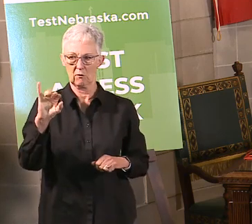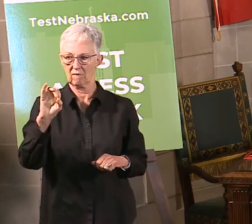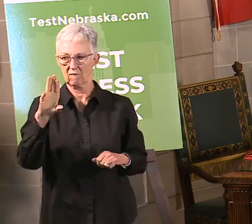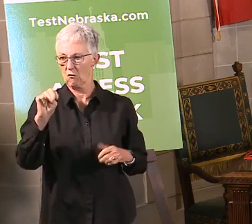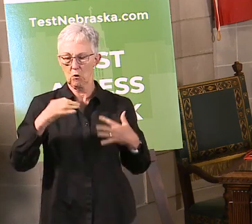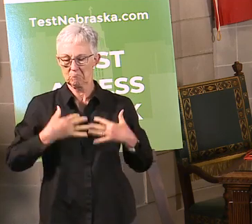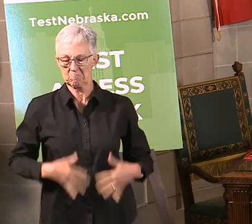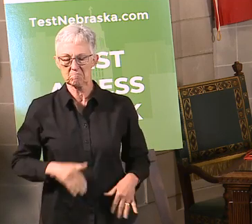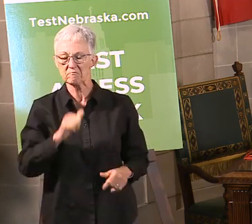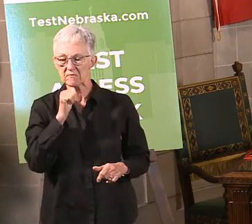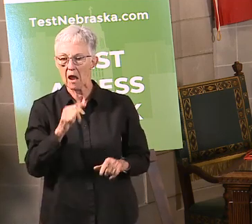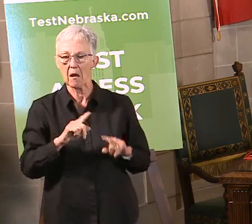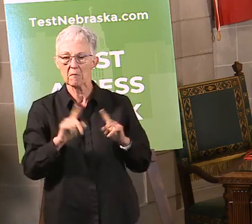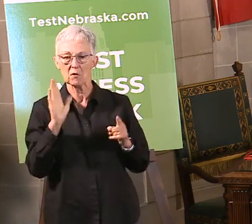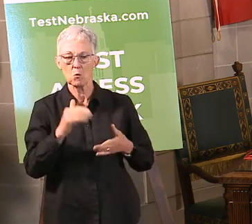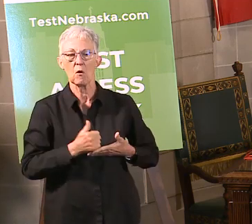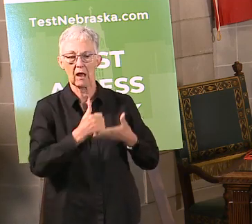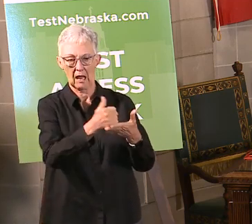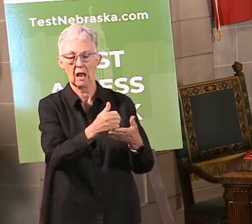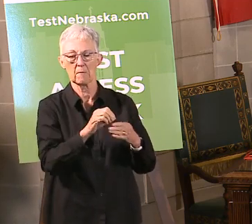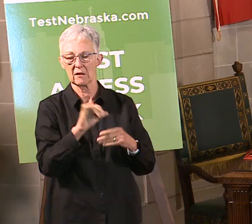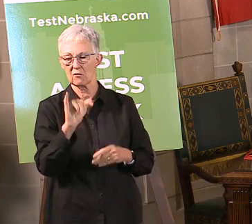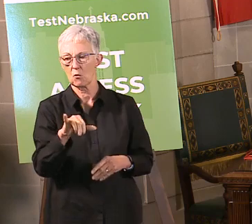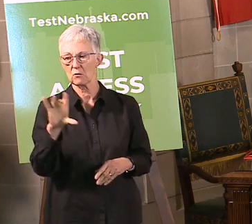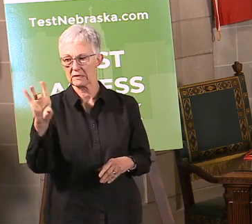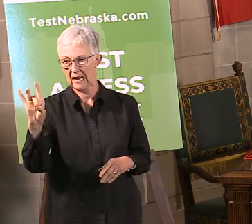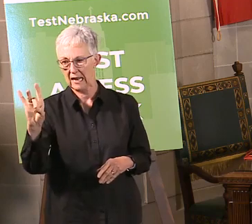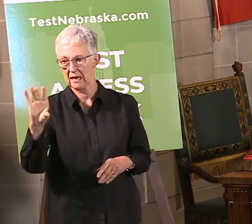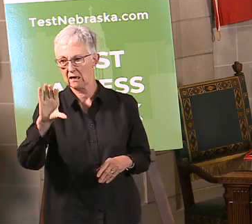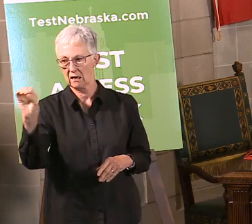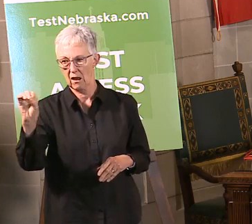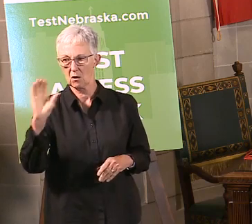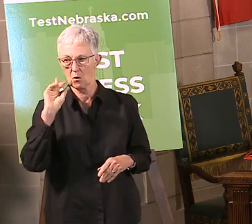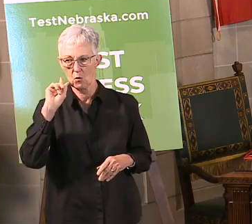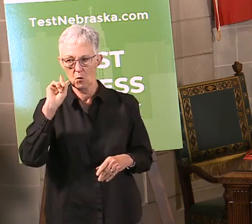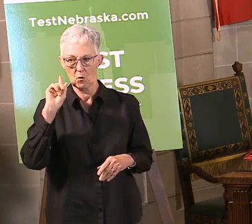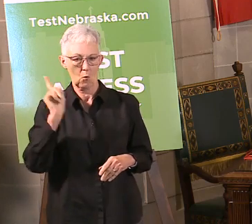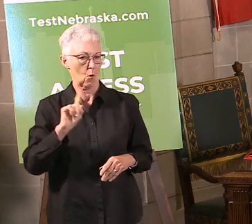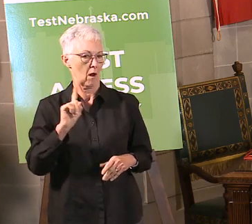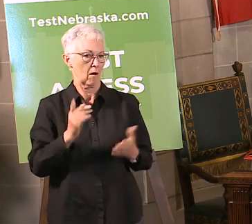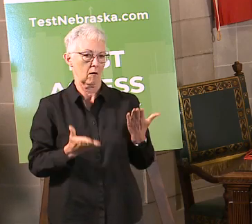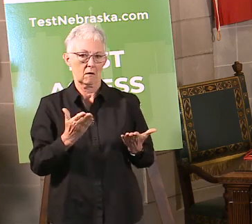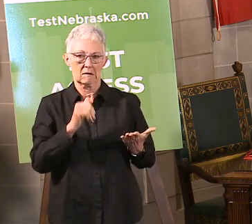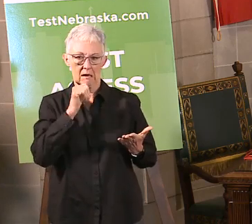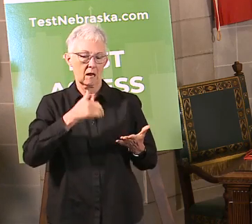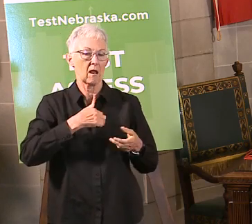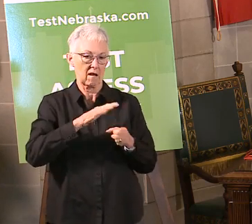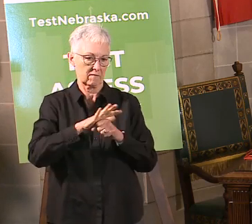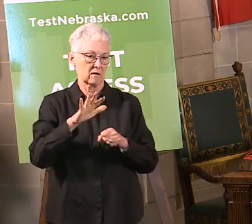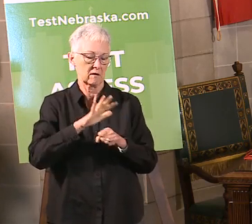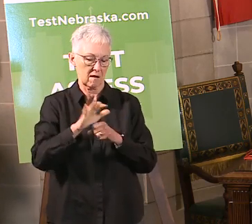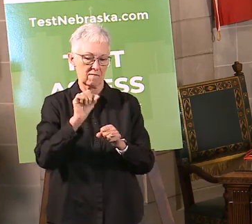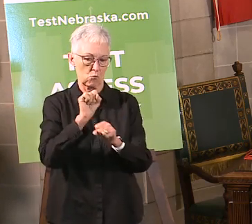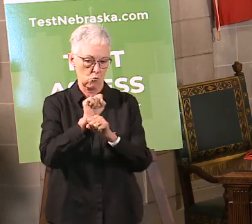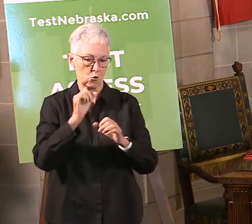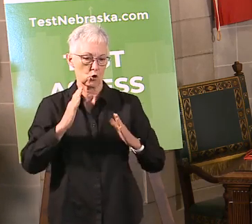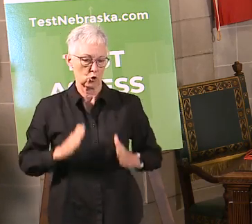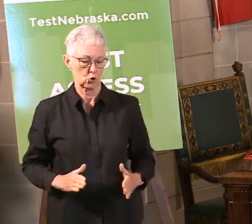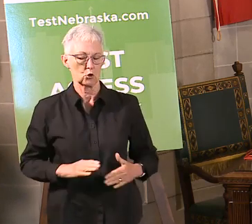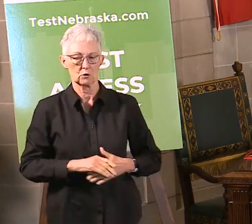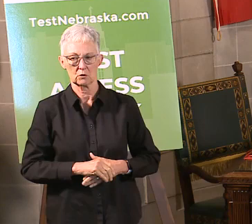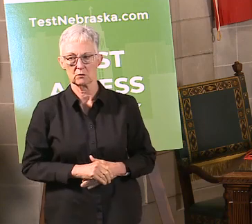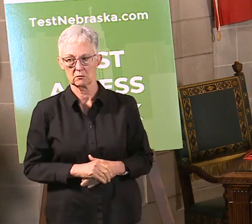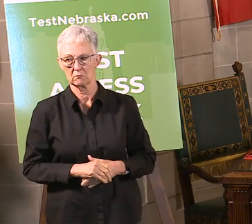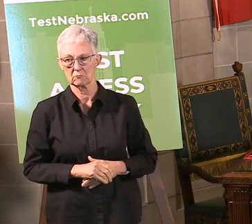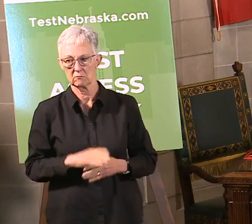out in those eight counties if necessary should that be required. So somebody asked on Friday about the availability of using National Guard.